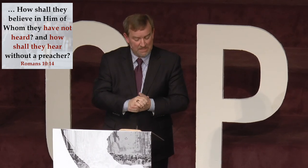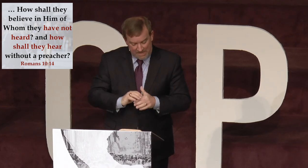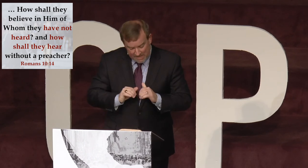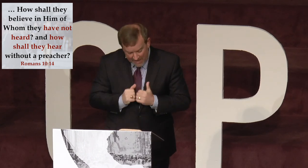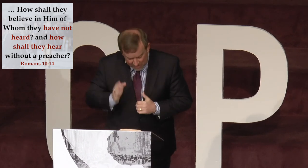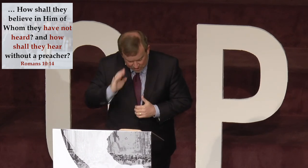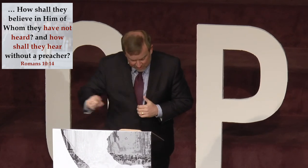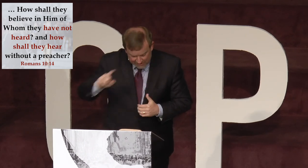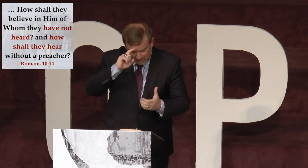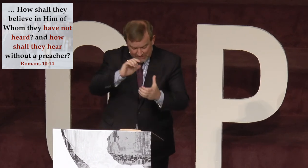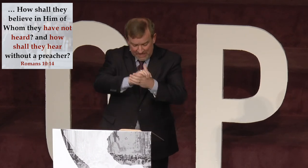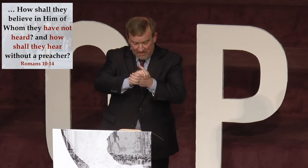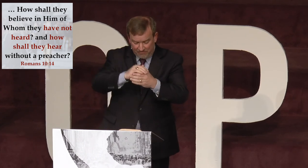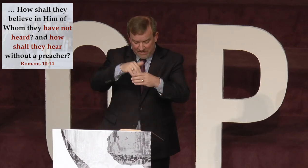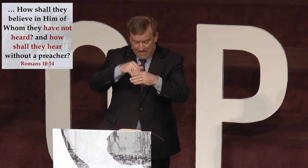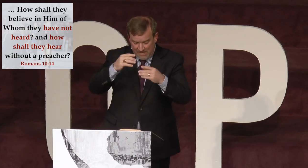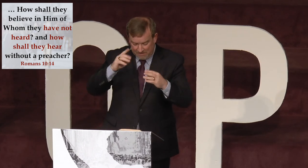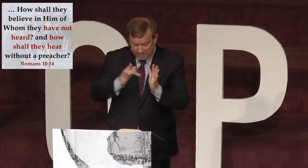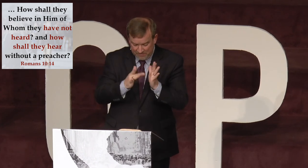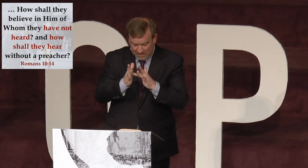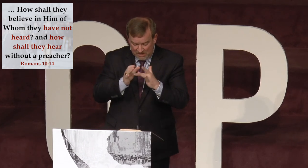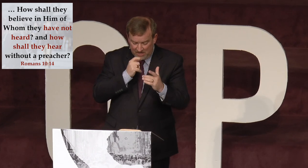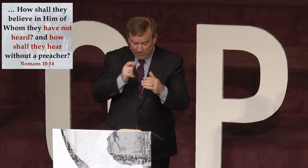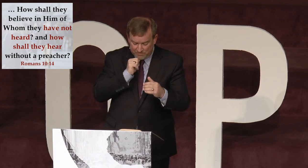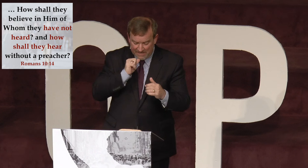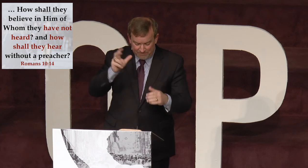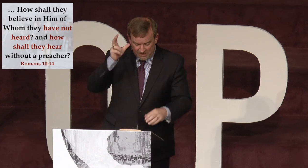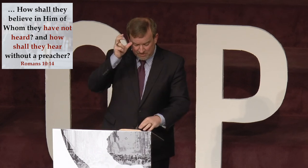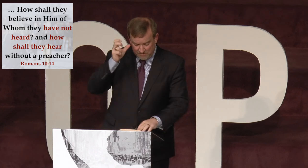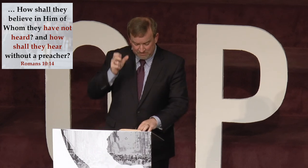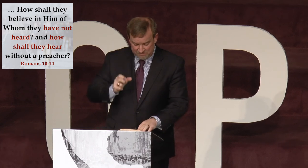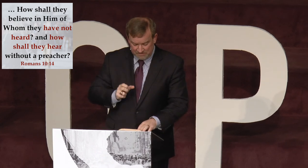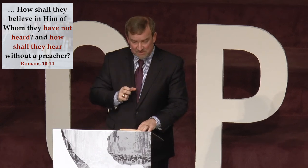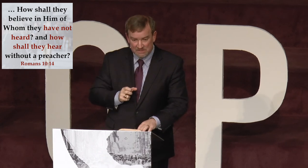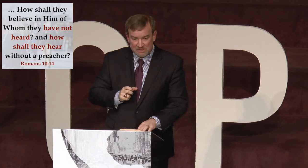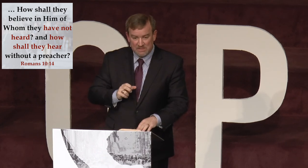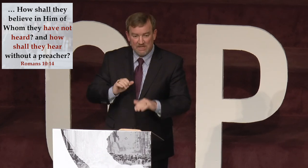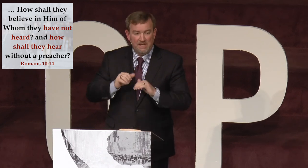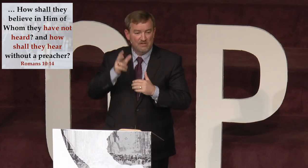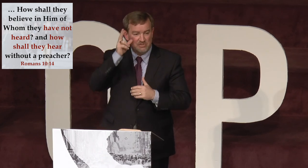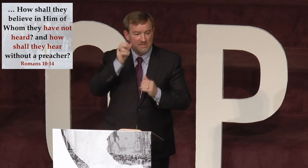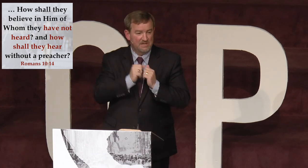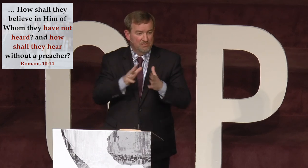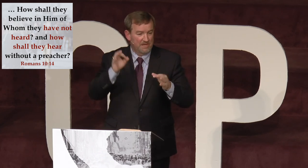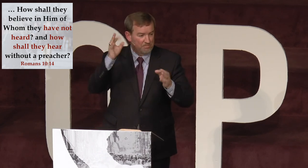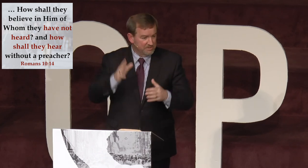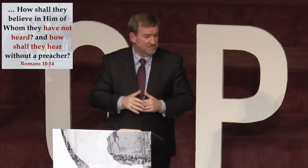And how shall they believe in him of whom they have not heard? And how shall they hear without a preacher?